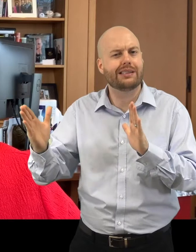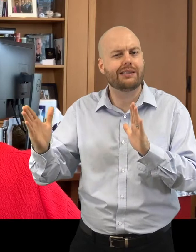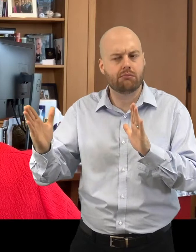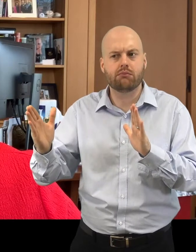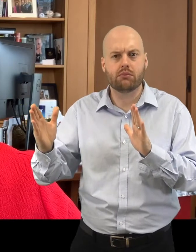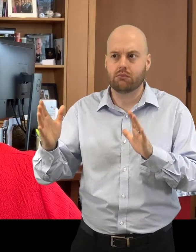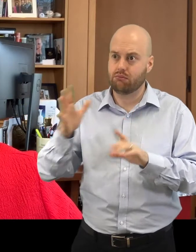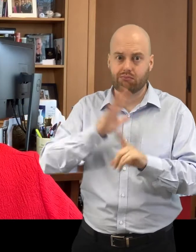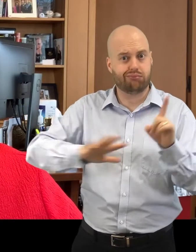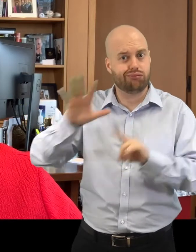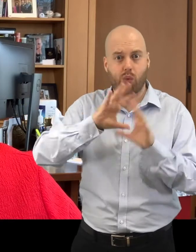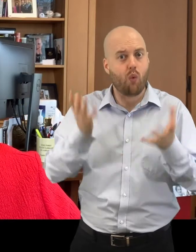this world.